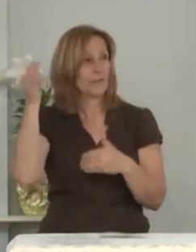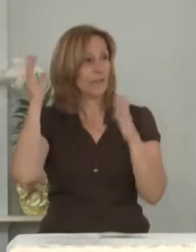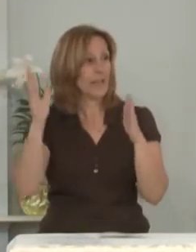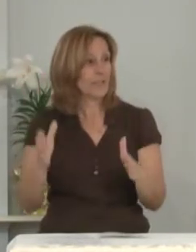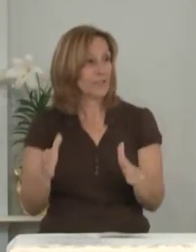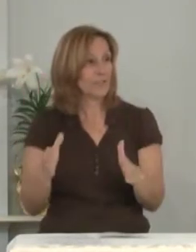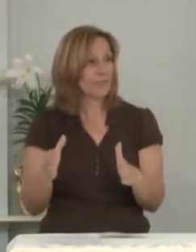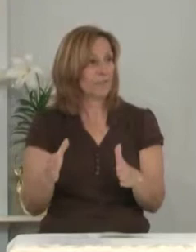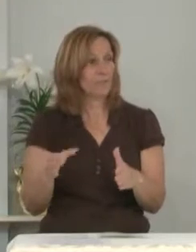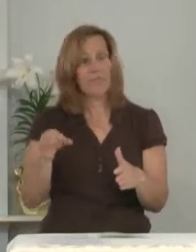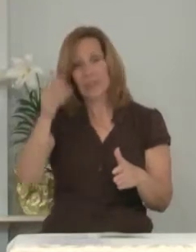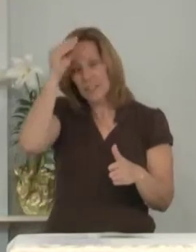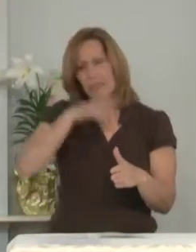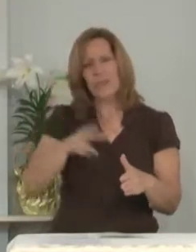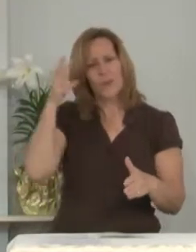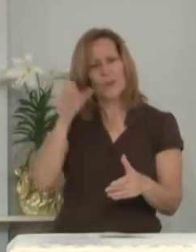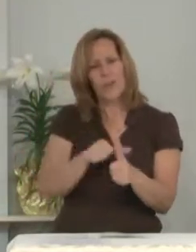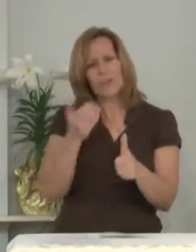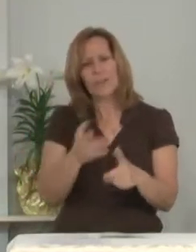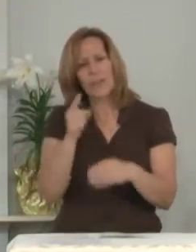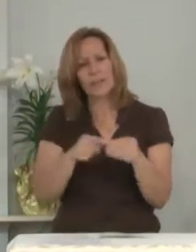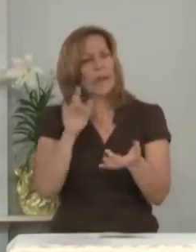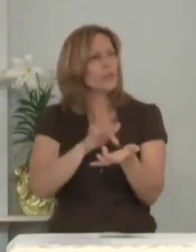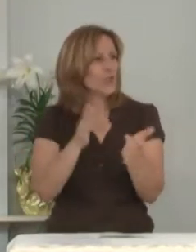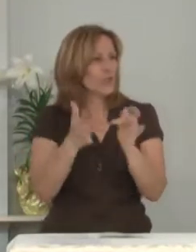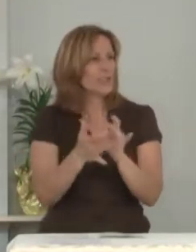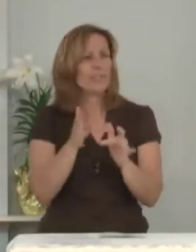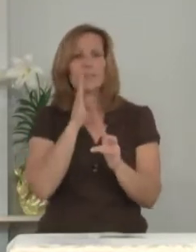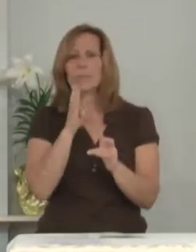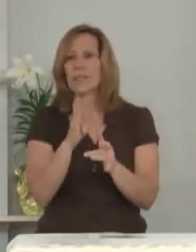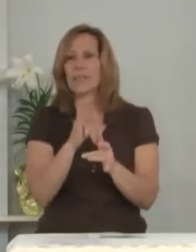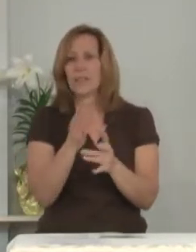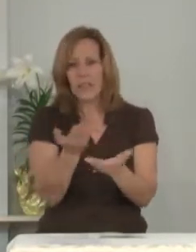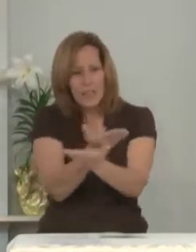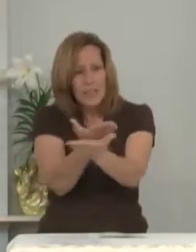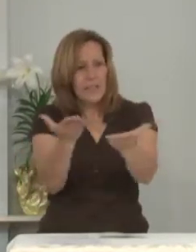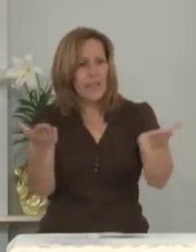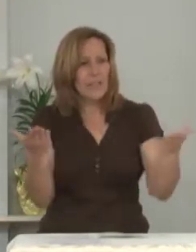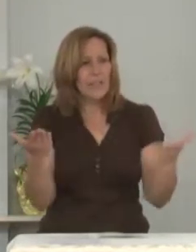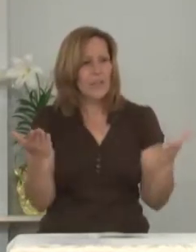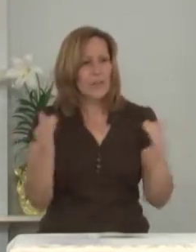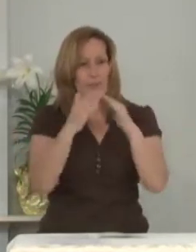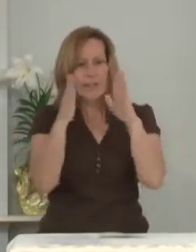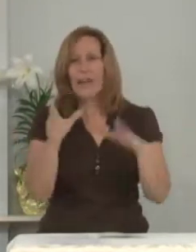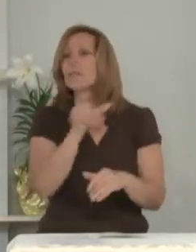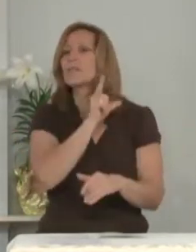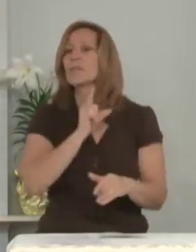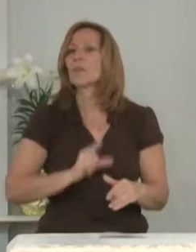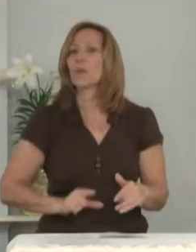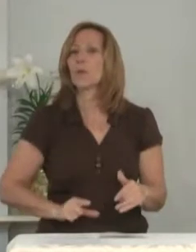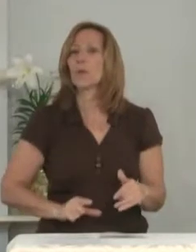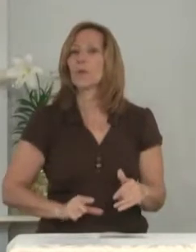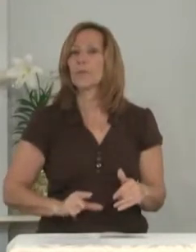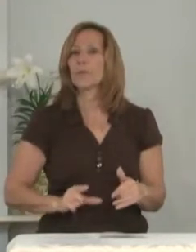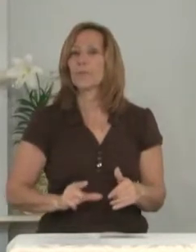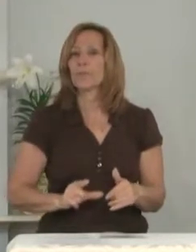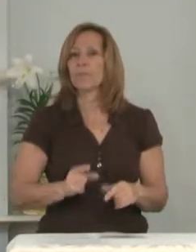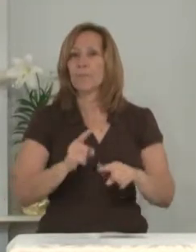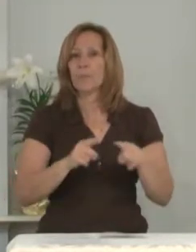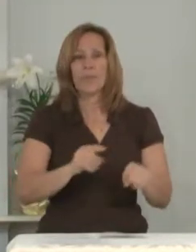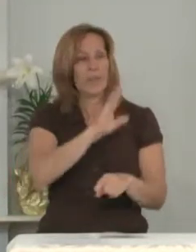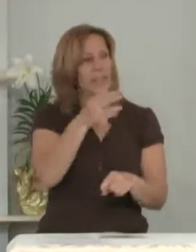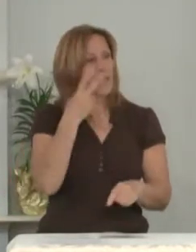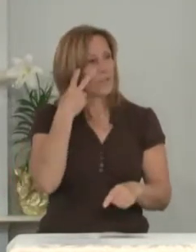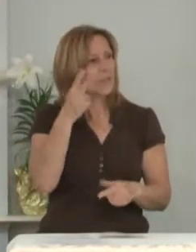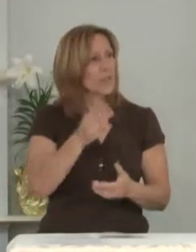He'd heard everything about Jesus being here in the house of the Lord, but